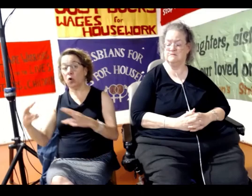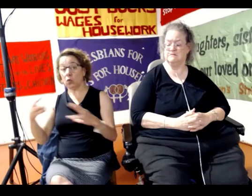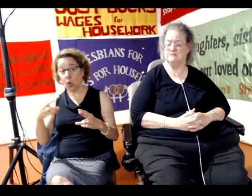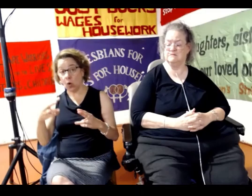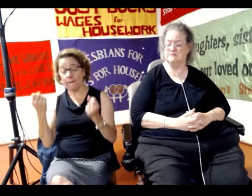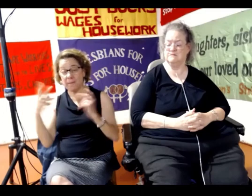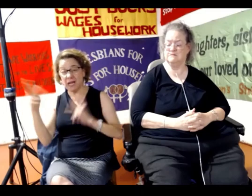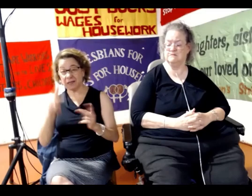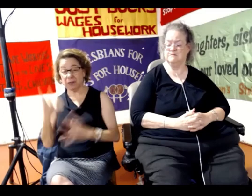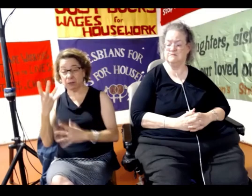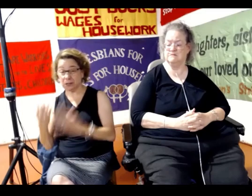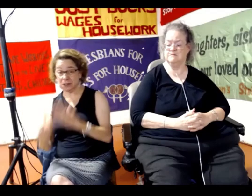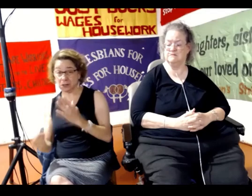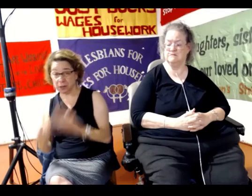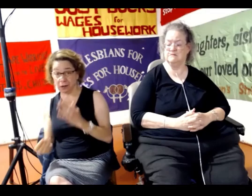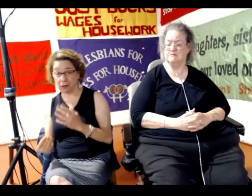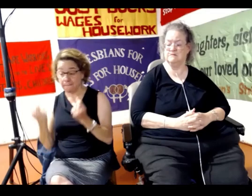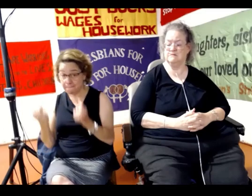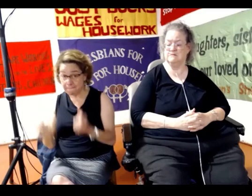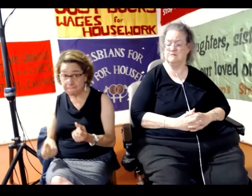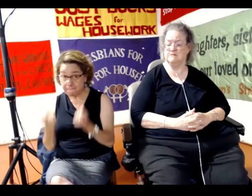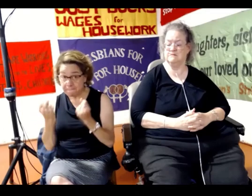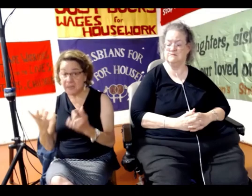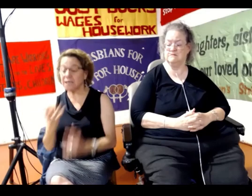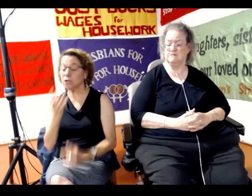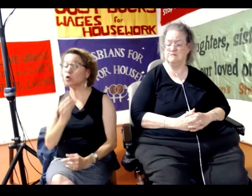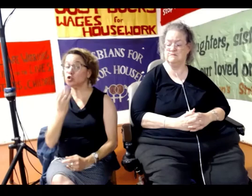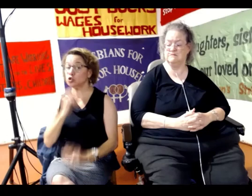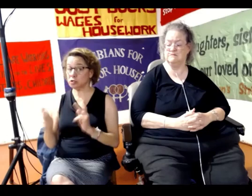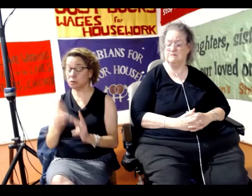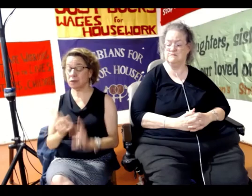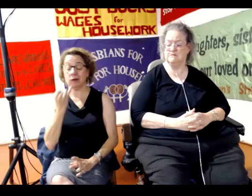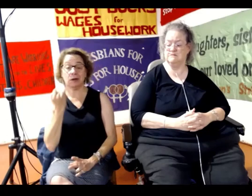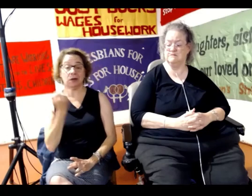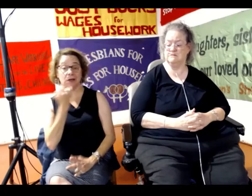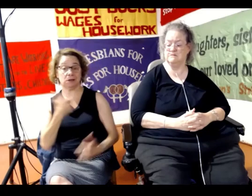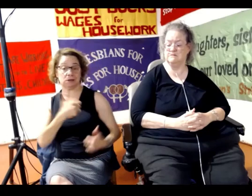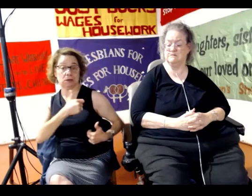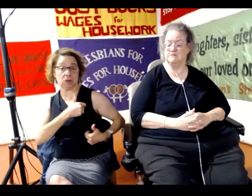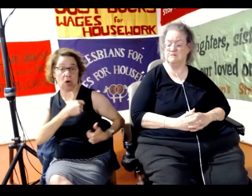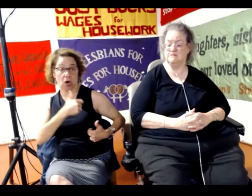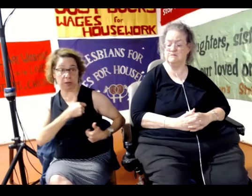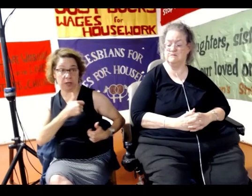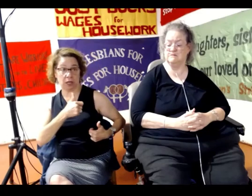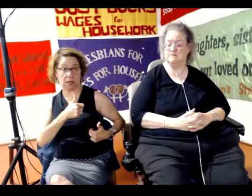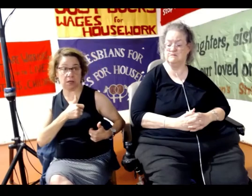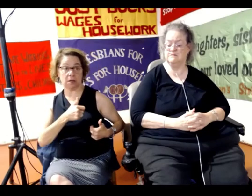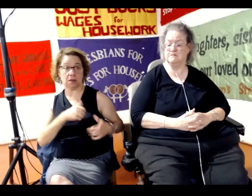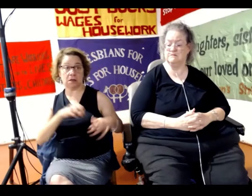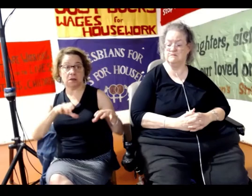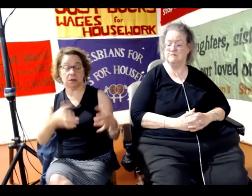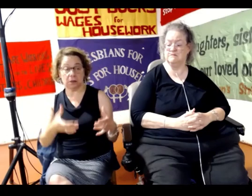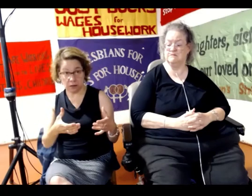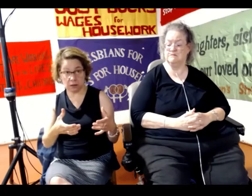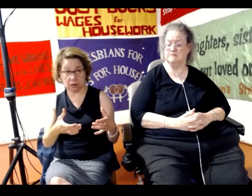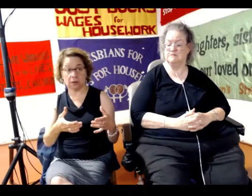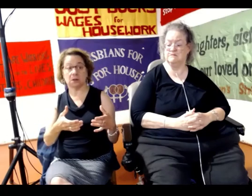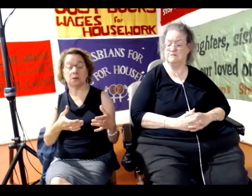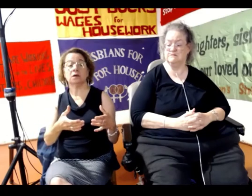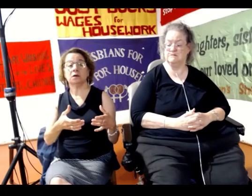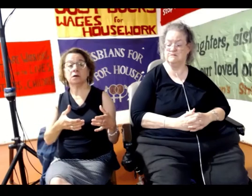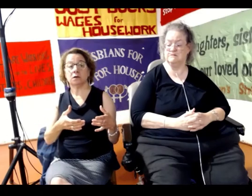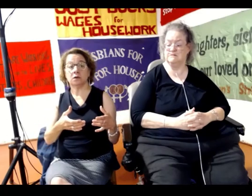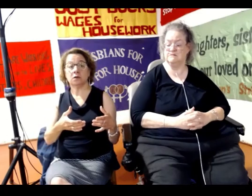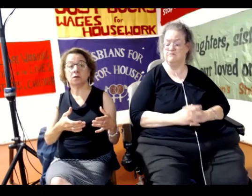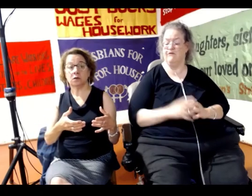were Jewish. Do you understand that Israel was arming the junta as it was killing Jewish people?